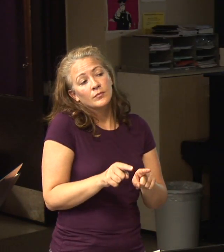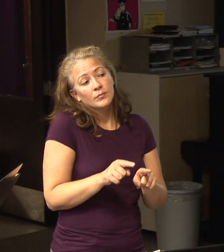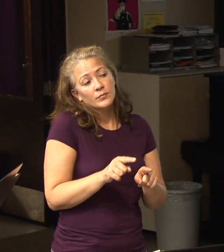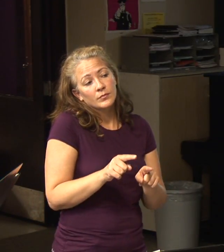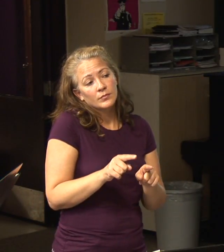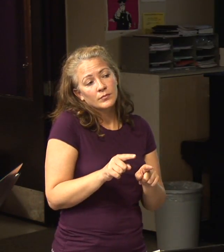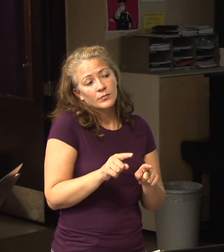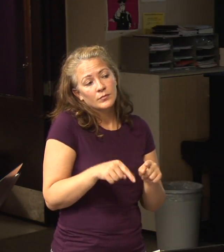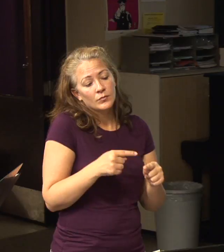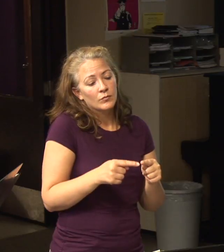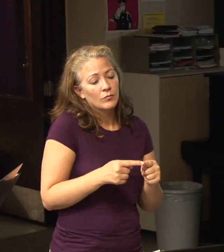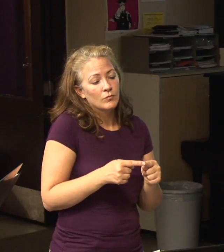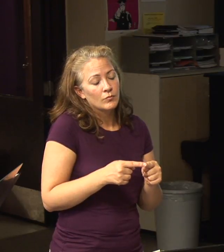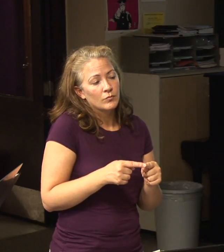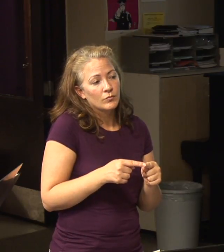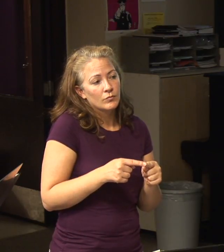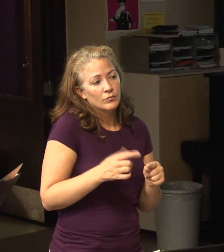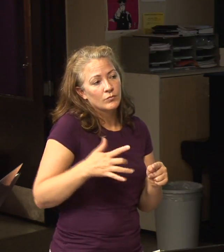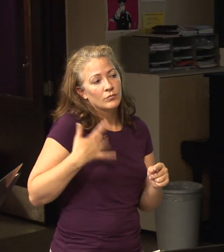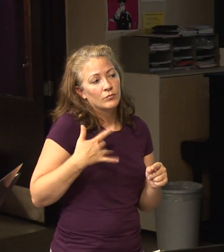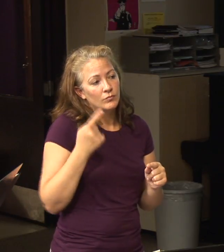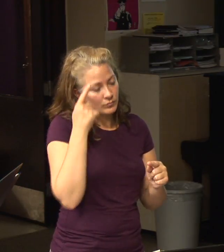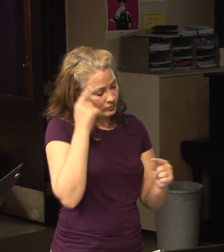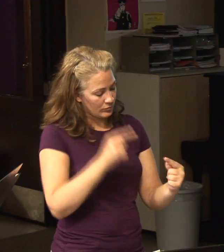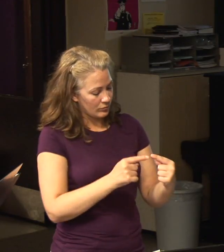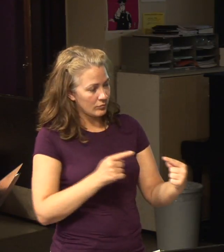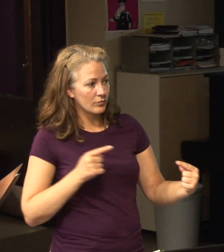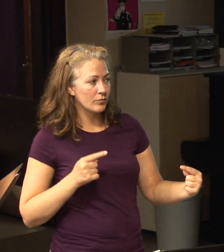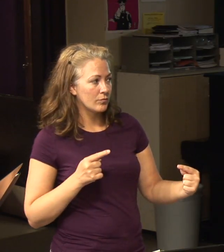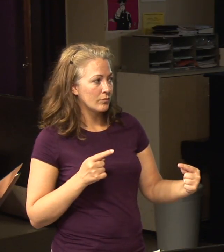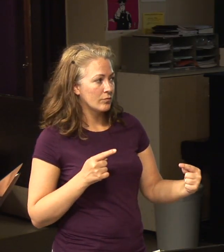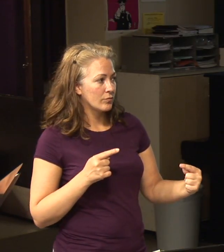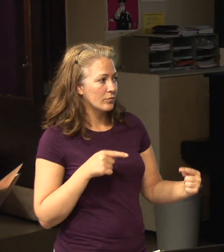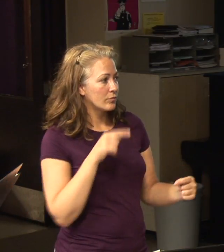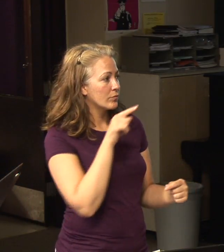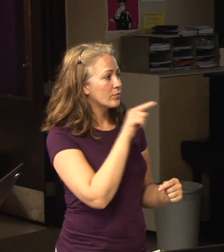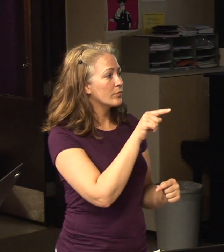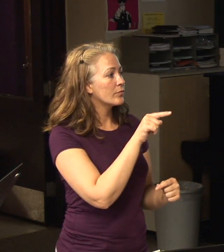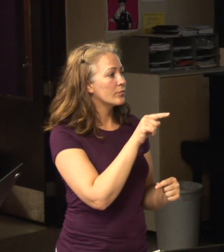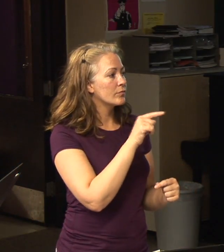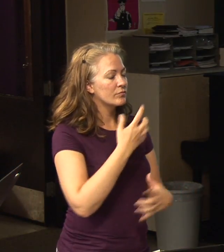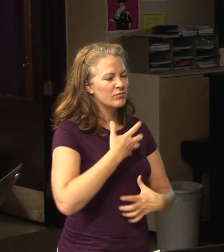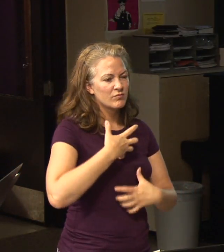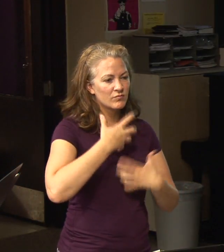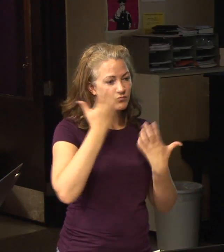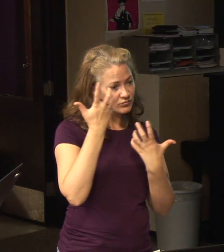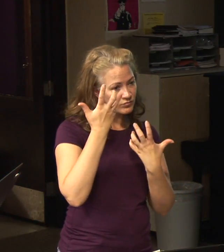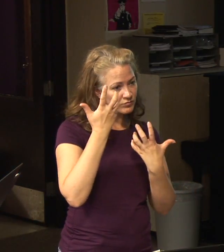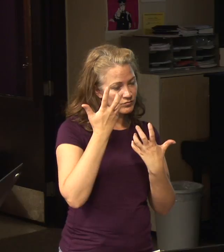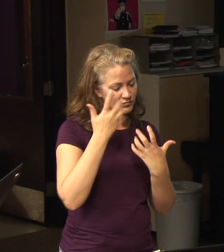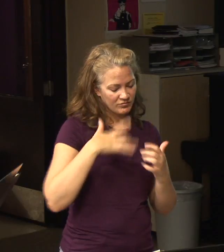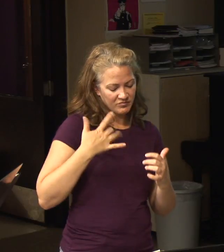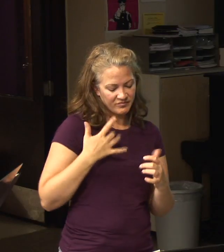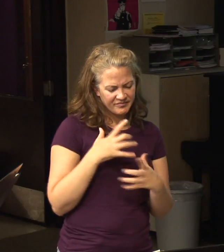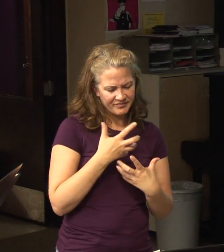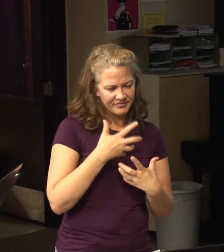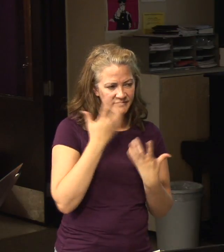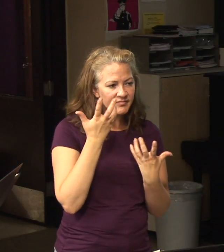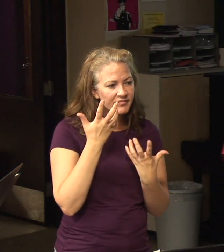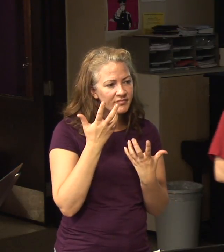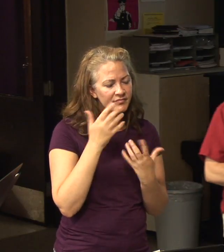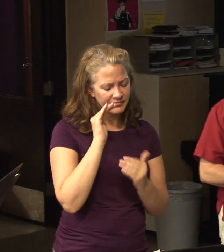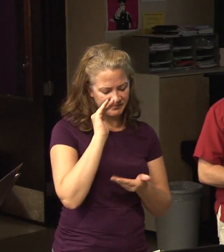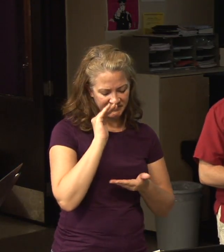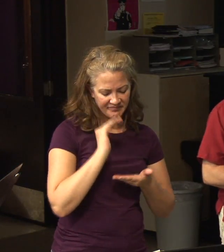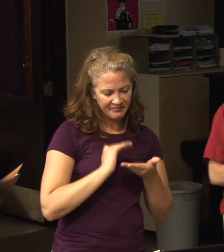If you don't agree, someone's using sarcasm. How do you feel? do you shot. Yeah. Yeah, like pushes you down. If